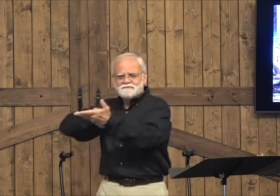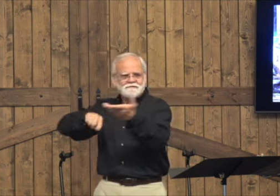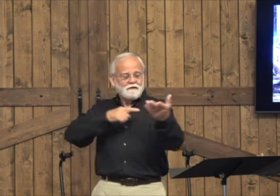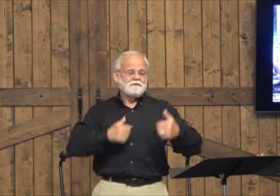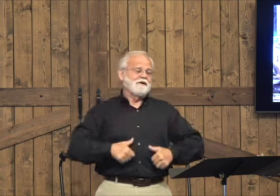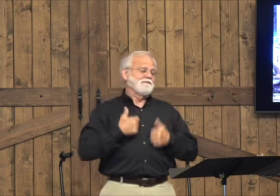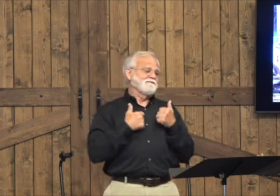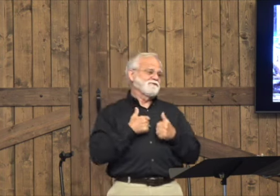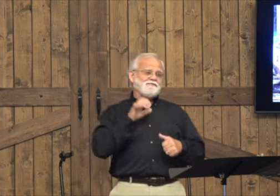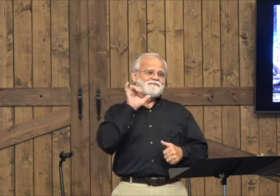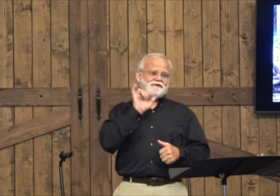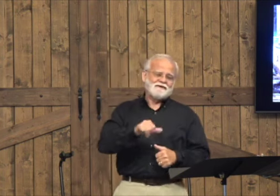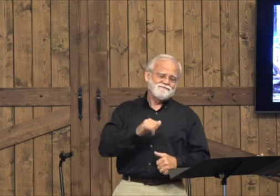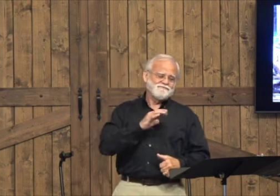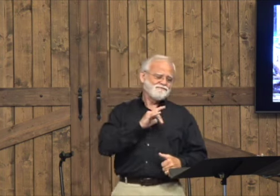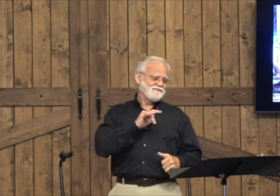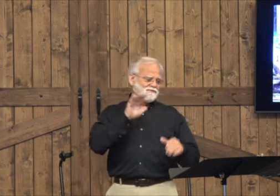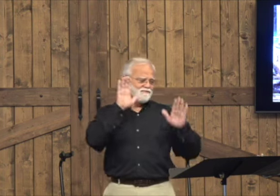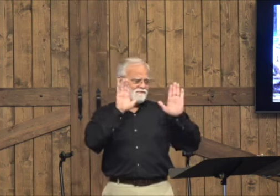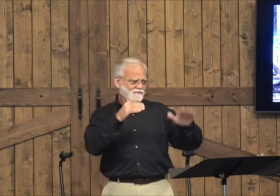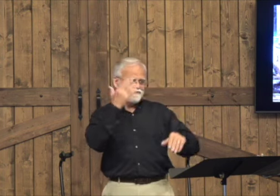His love meets all of our needs.